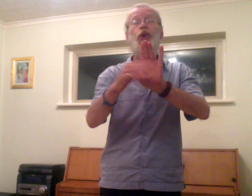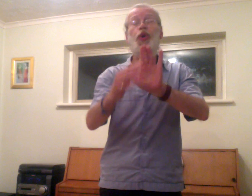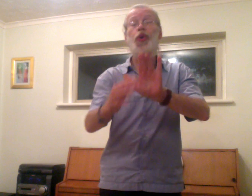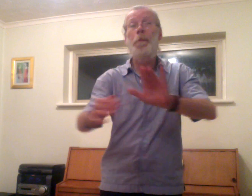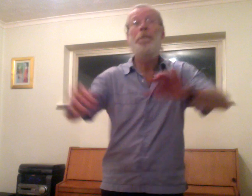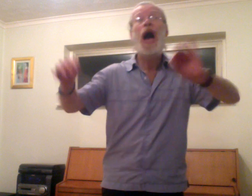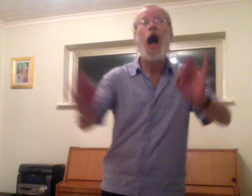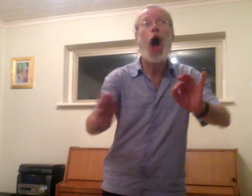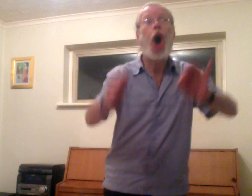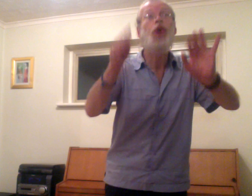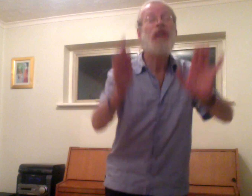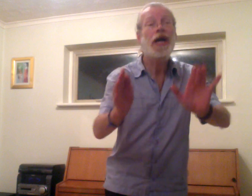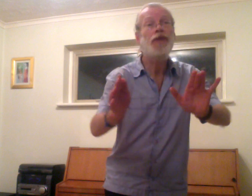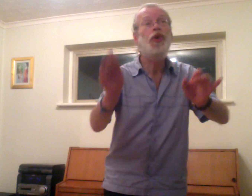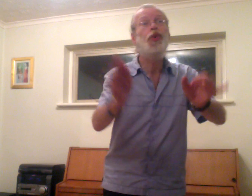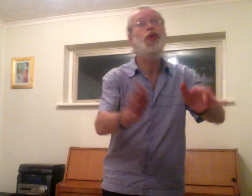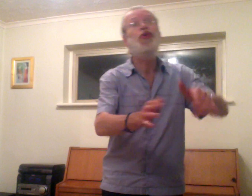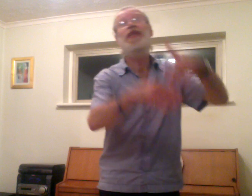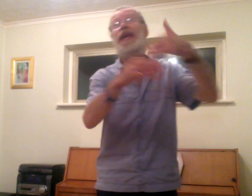Oh such beauty